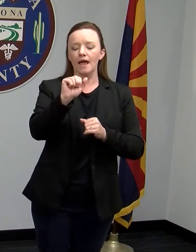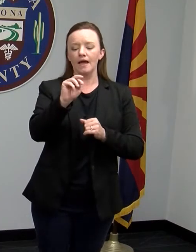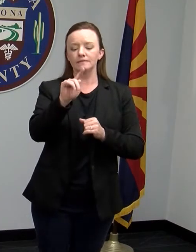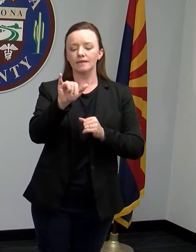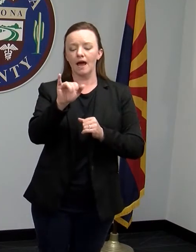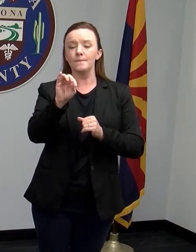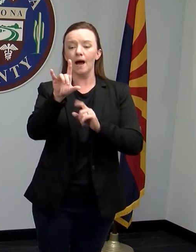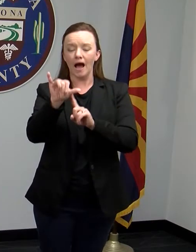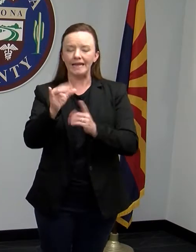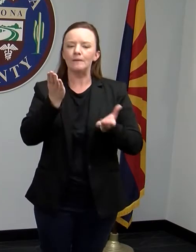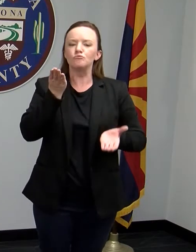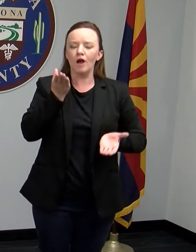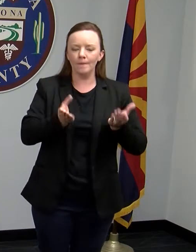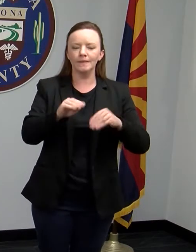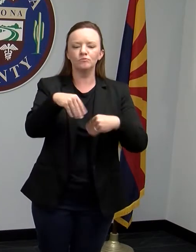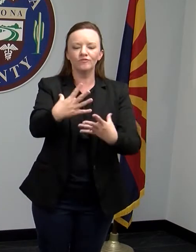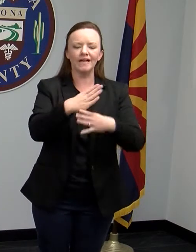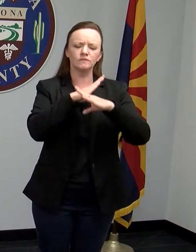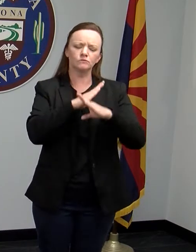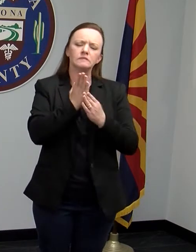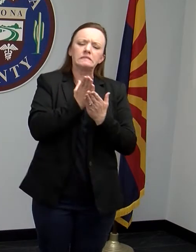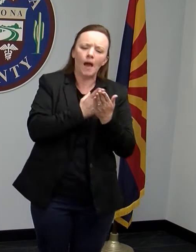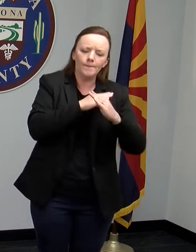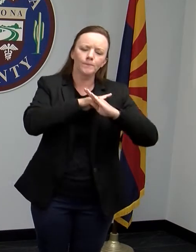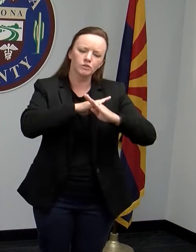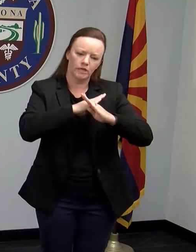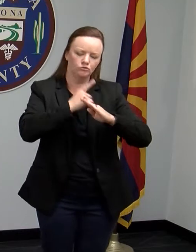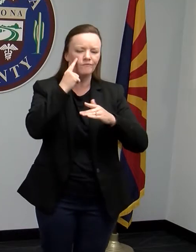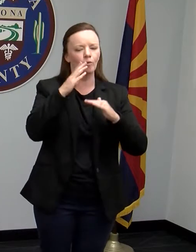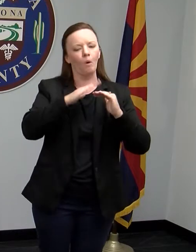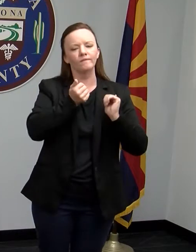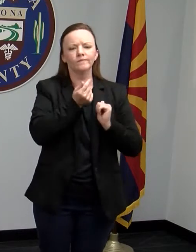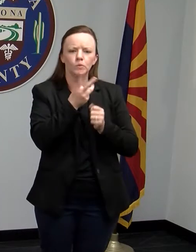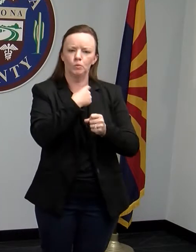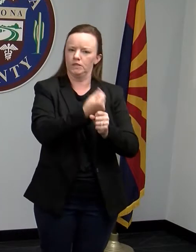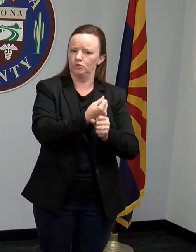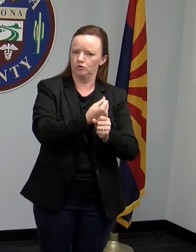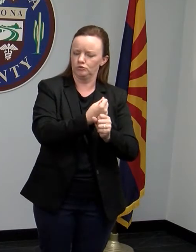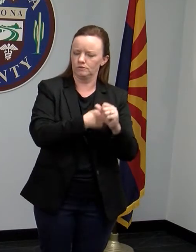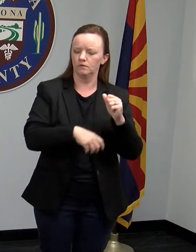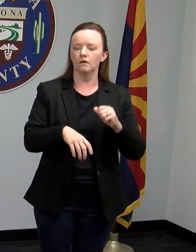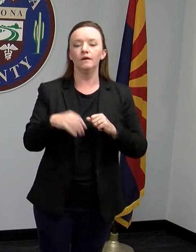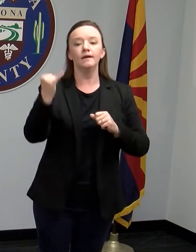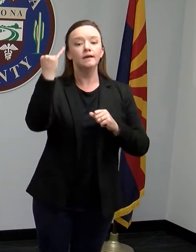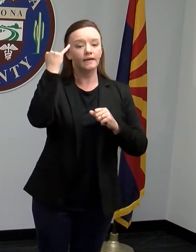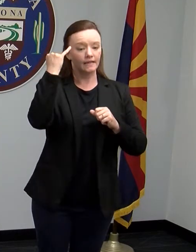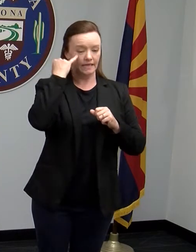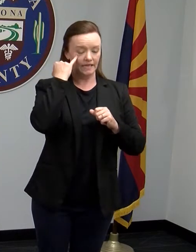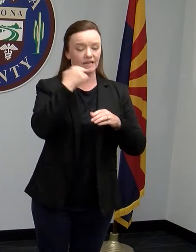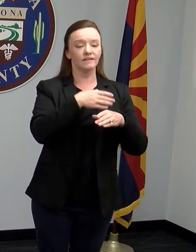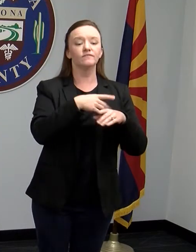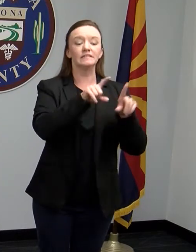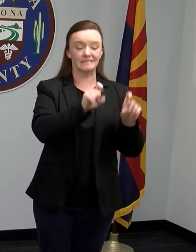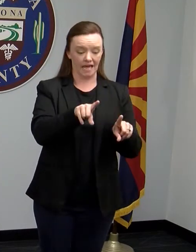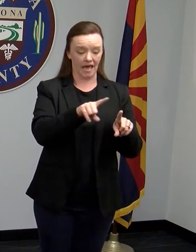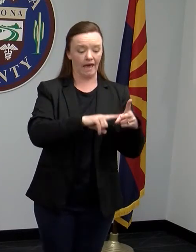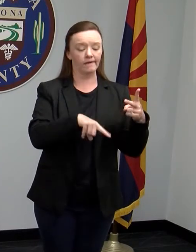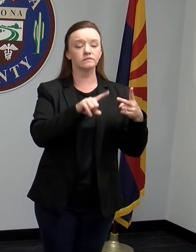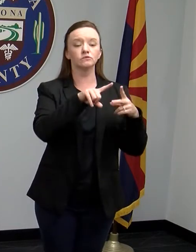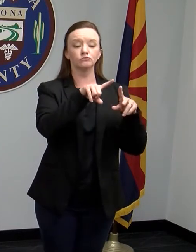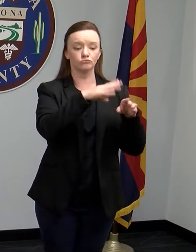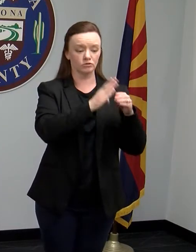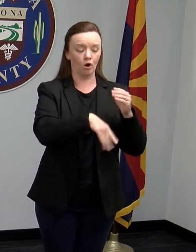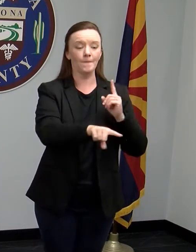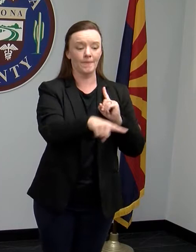years. Positive results for these tests automatically are sent to Arizona Department of Health Services